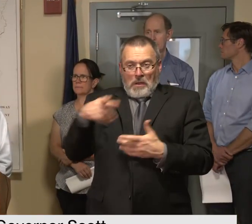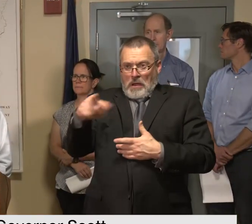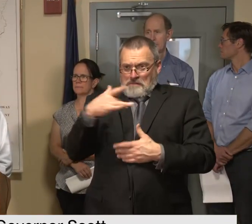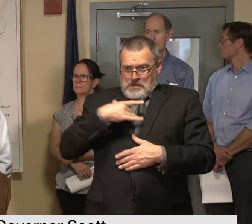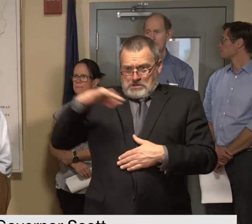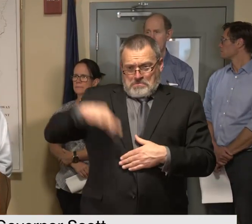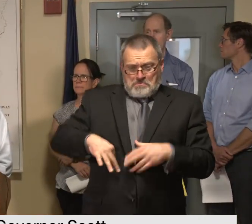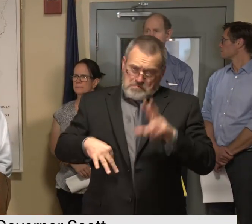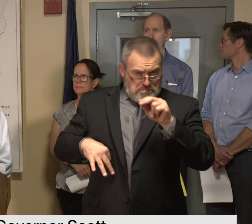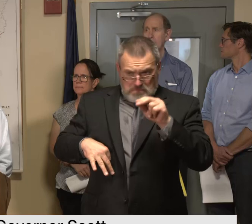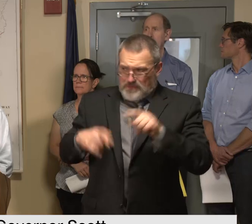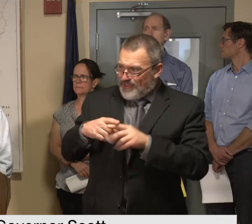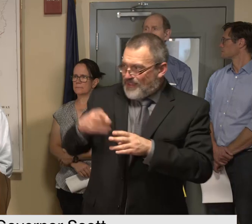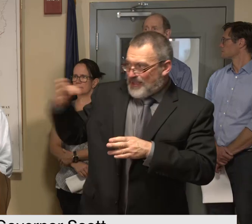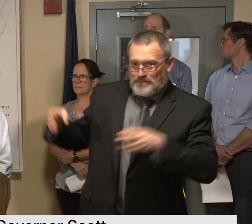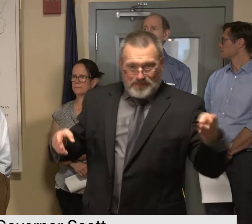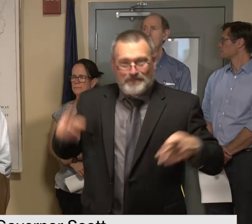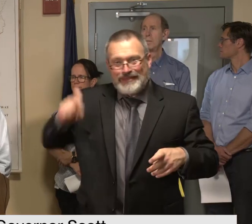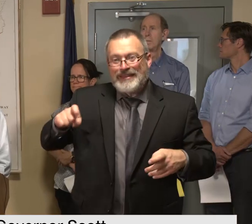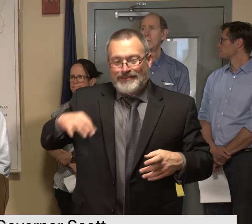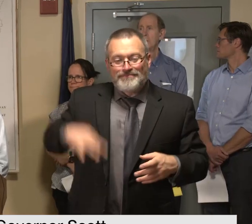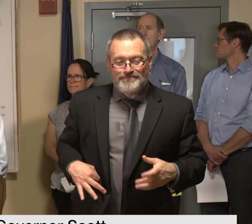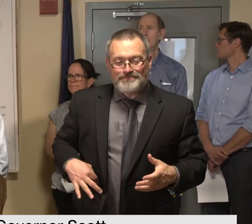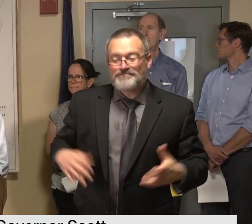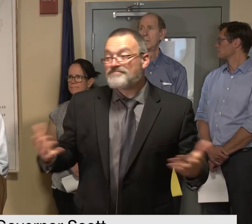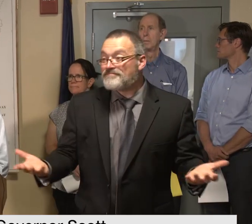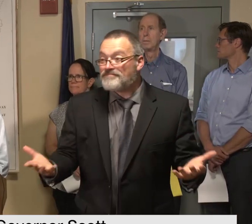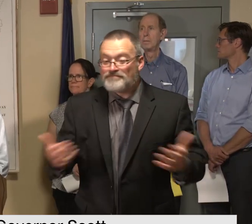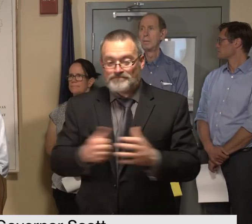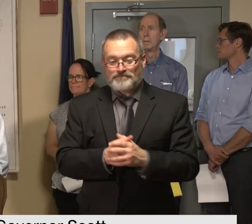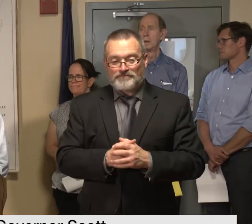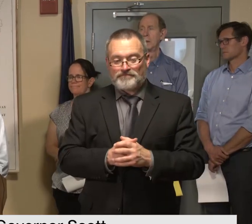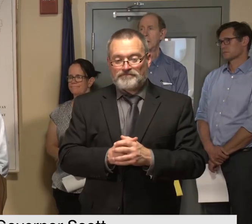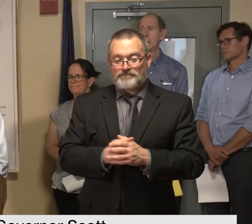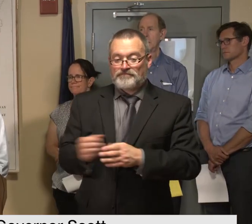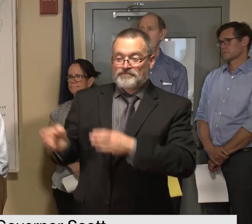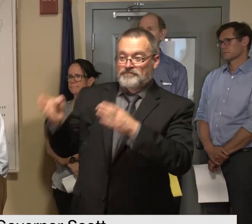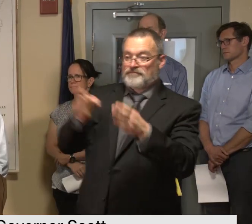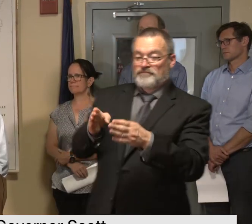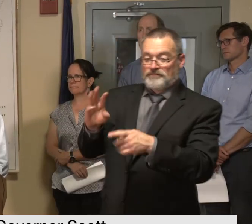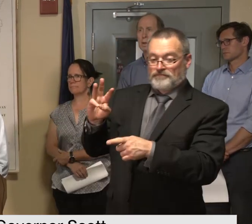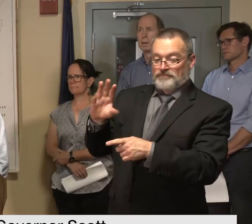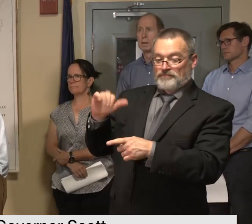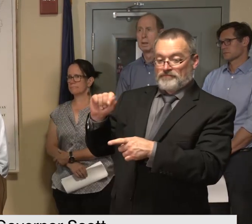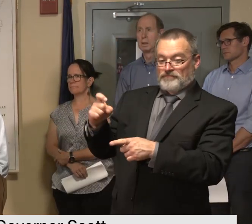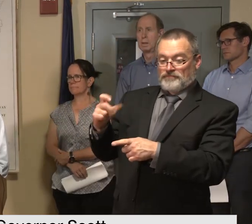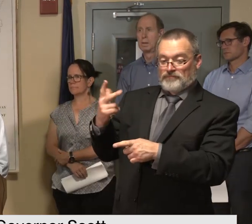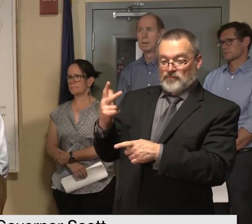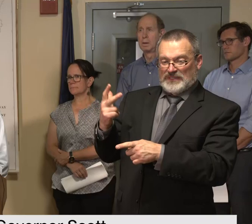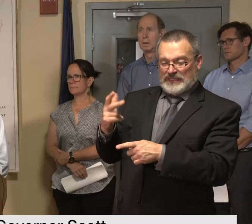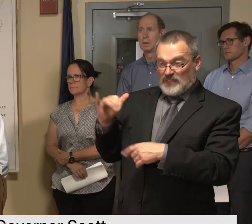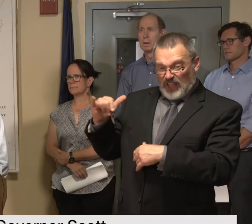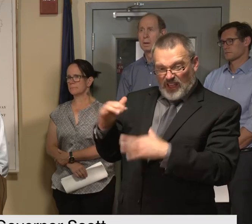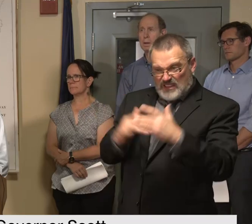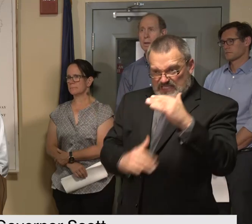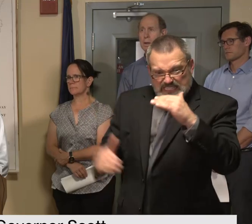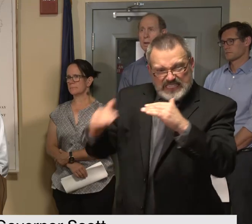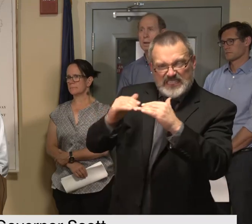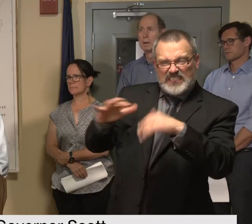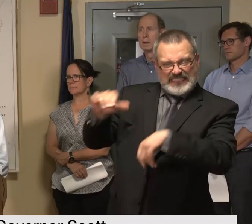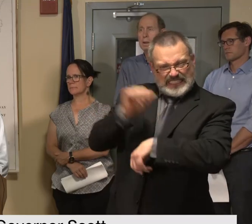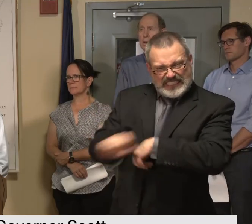recovery work navigating through all the paperwork is a full-time job on top of the job that people have to make and meet